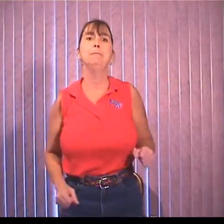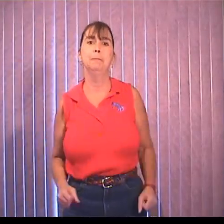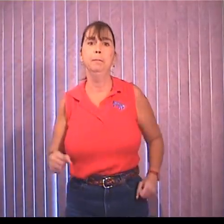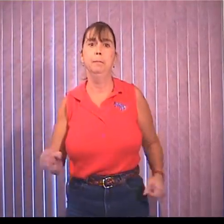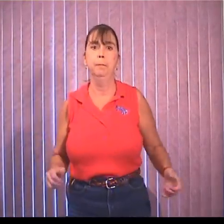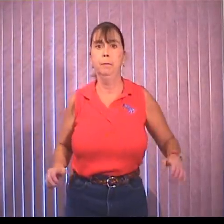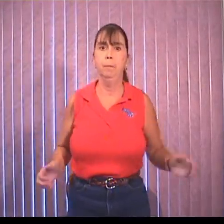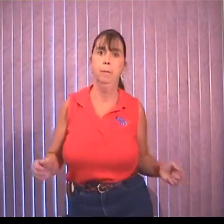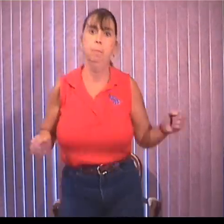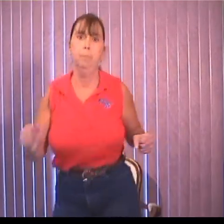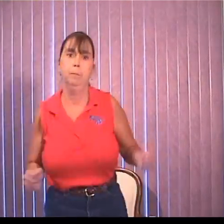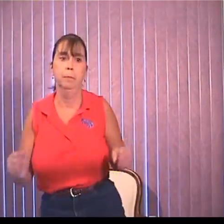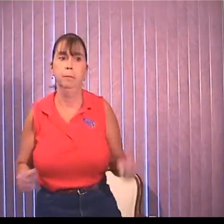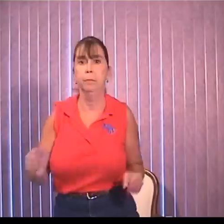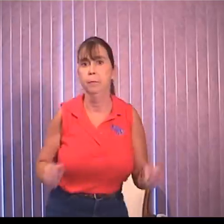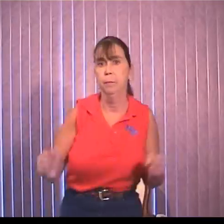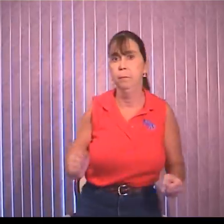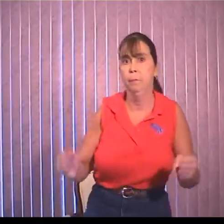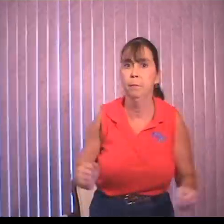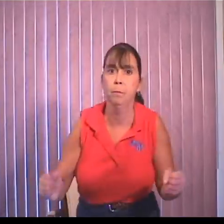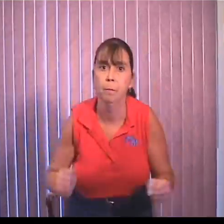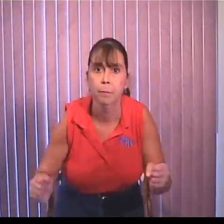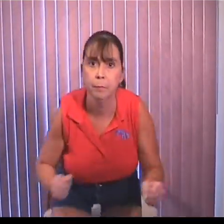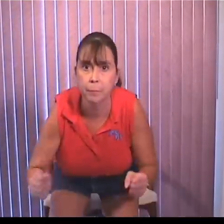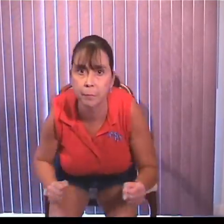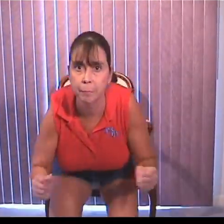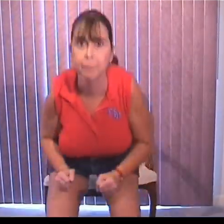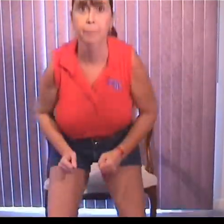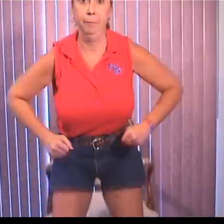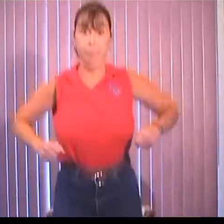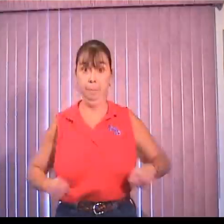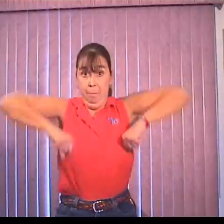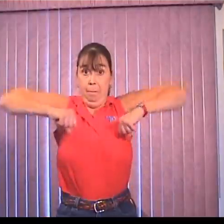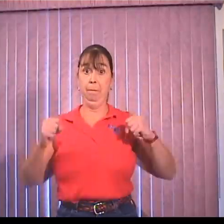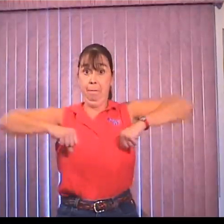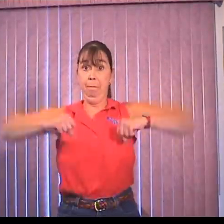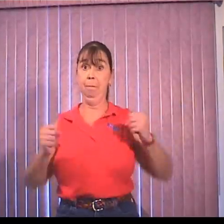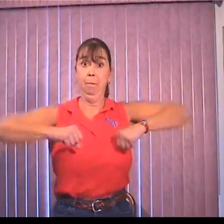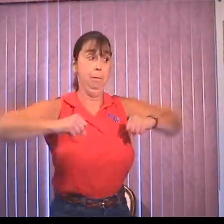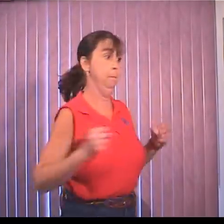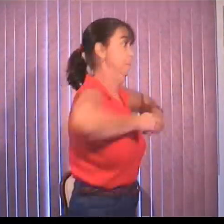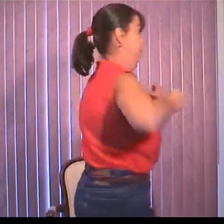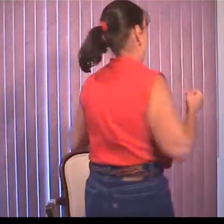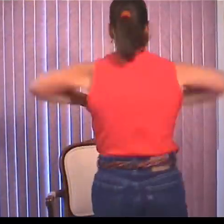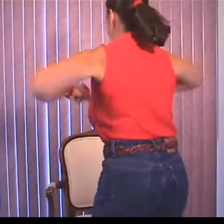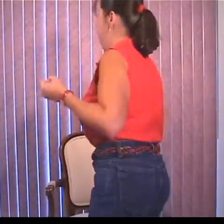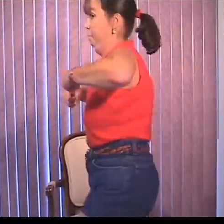it too. Shake your tail feathers, shake them down. Flap your wings and turn